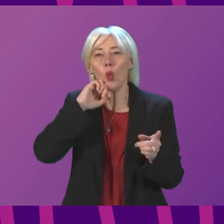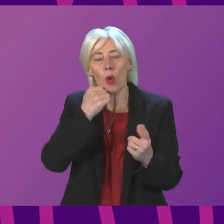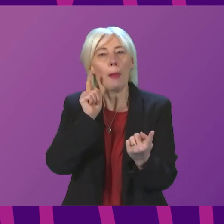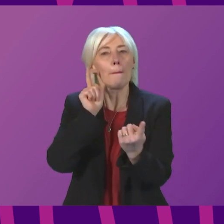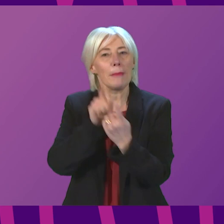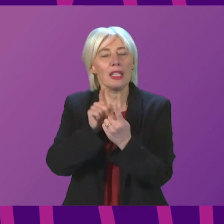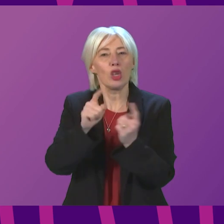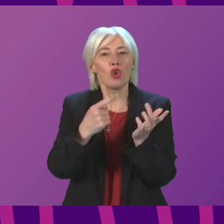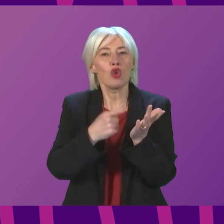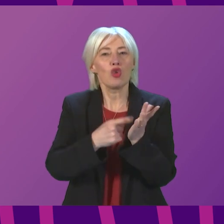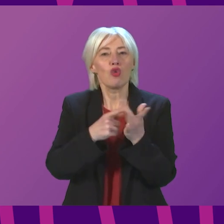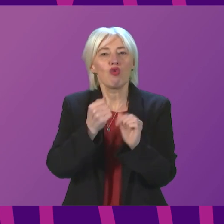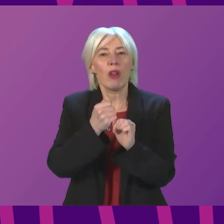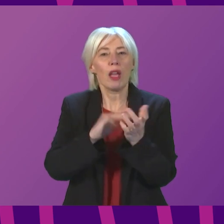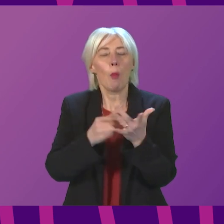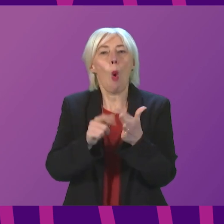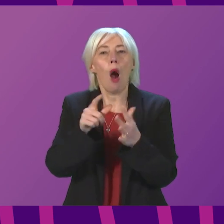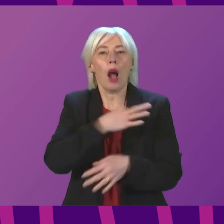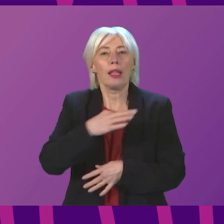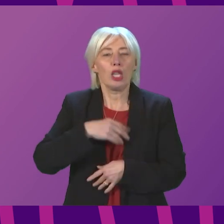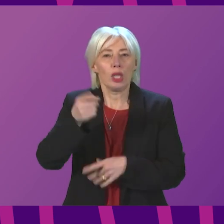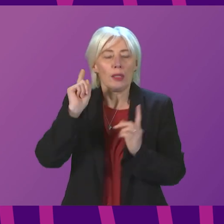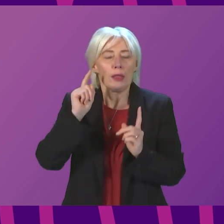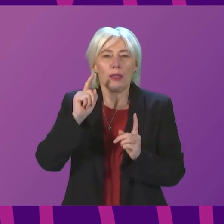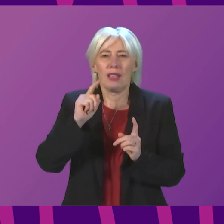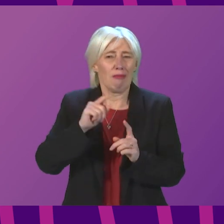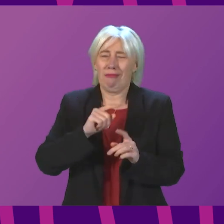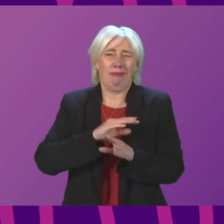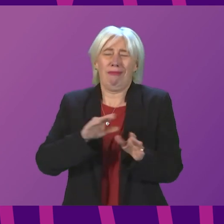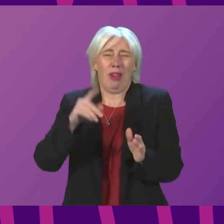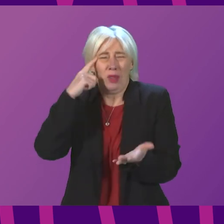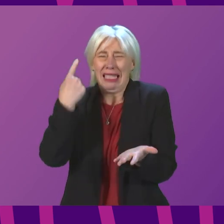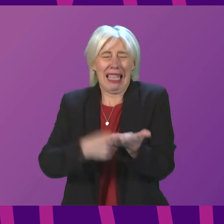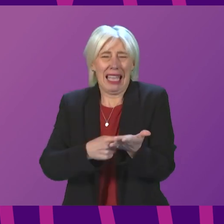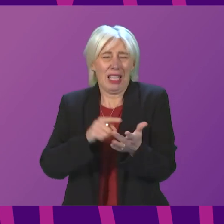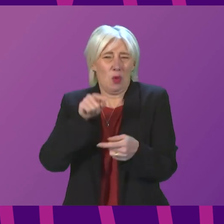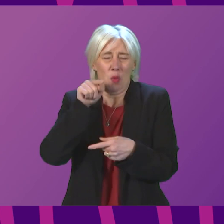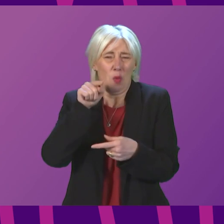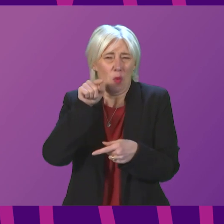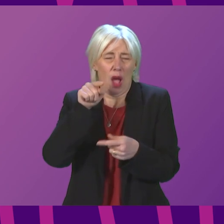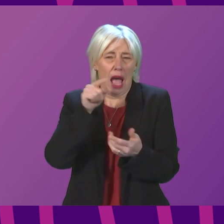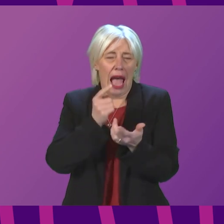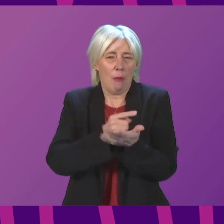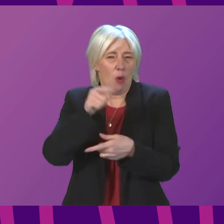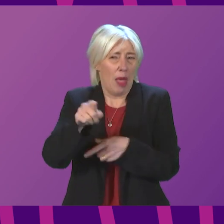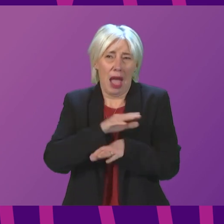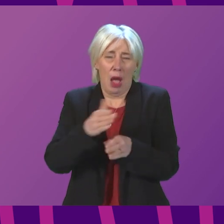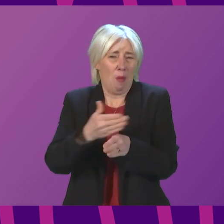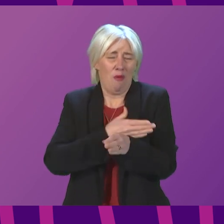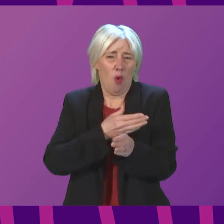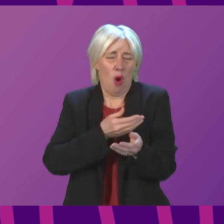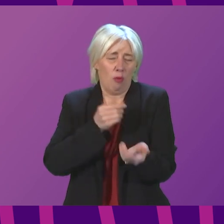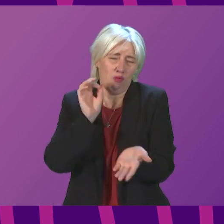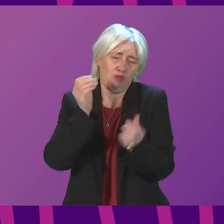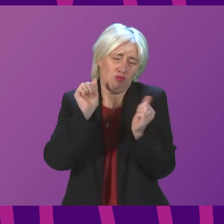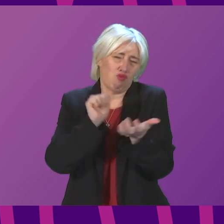with Regmore clinicians, and it is inconceivable that decisions would be reached around this without properly engaging clinicians on